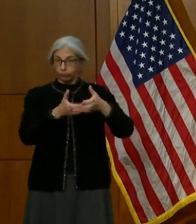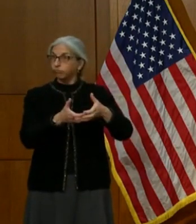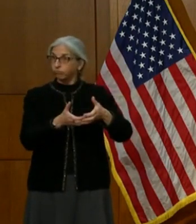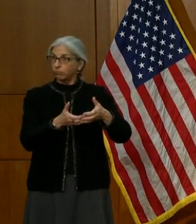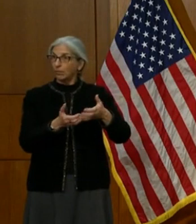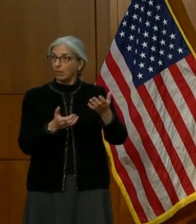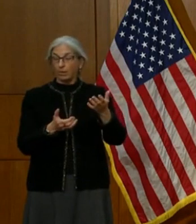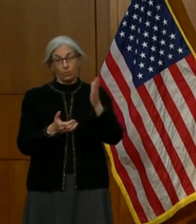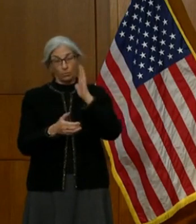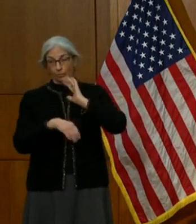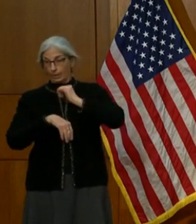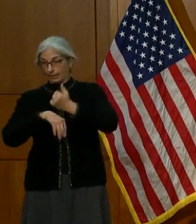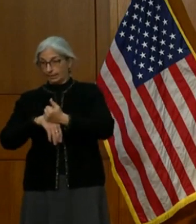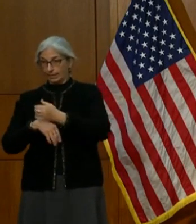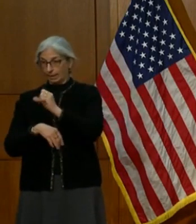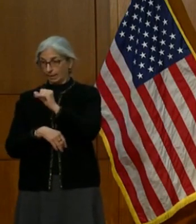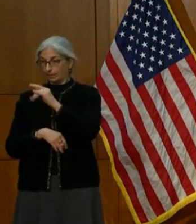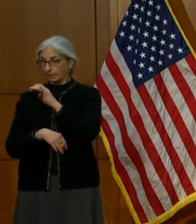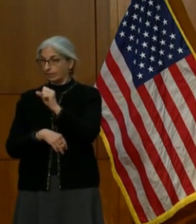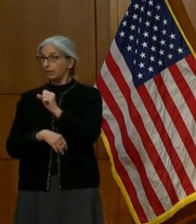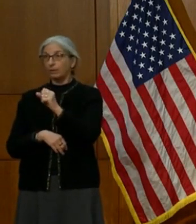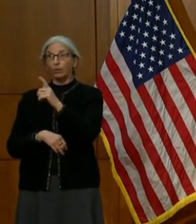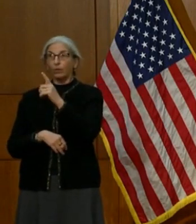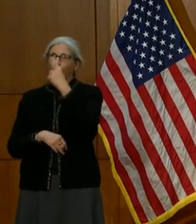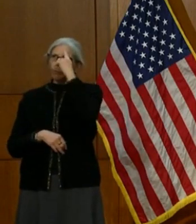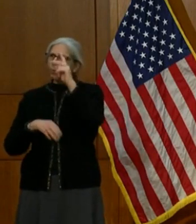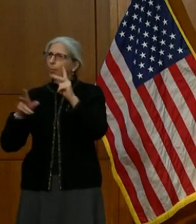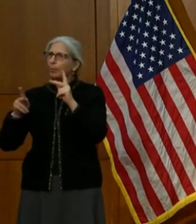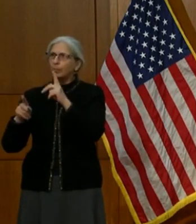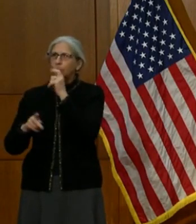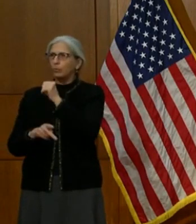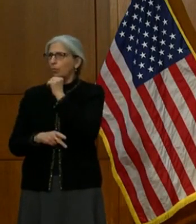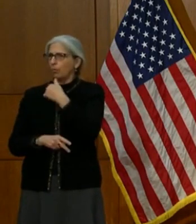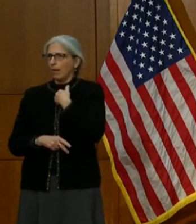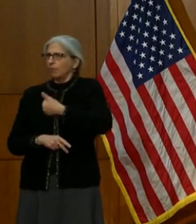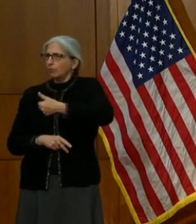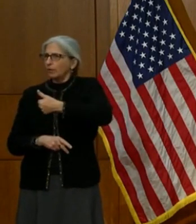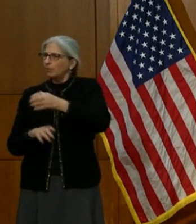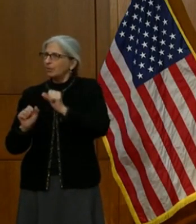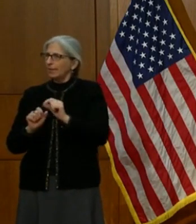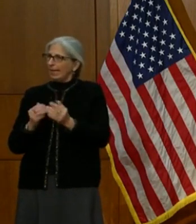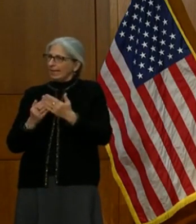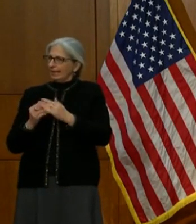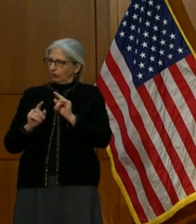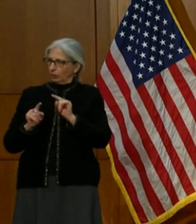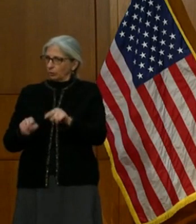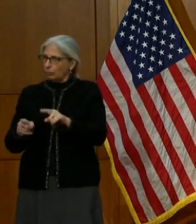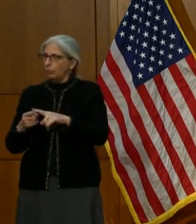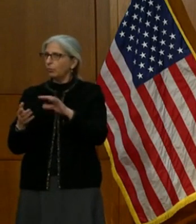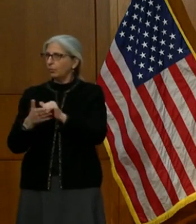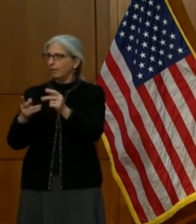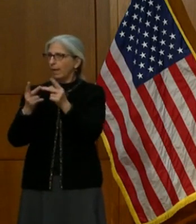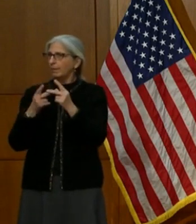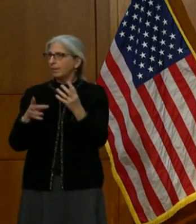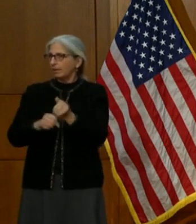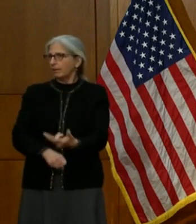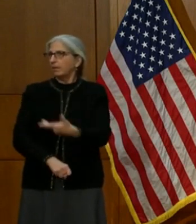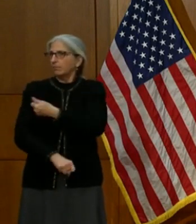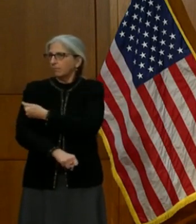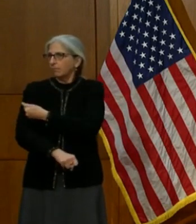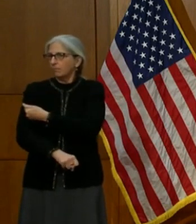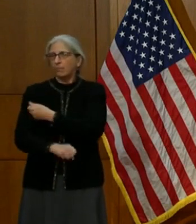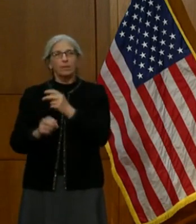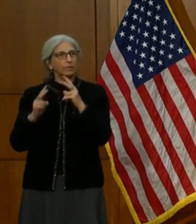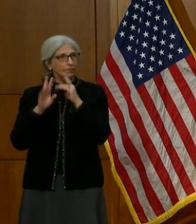established where individuals that can, that have the transportation, will be able to get to those. So that's obviously very important to us.